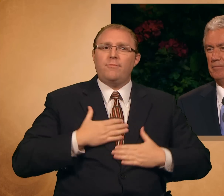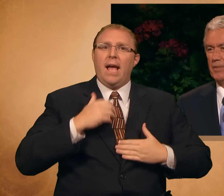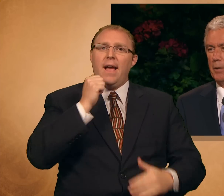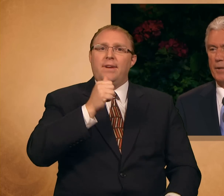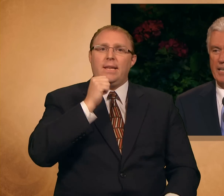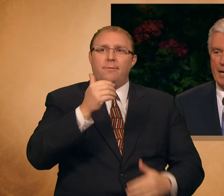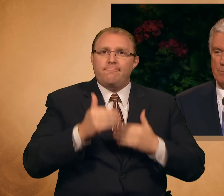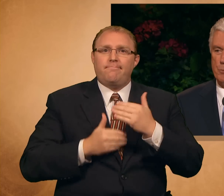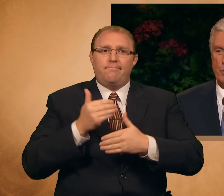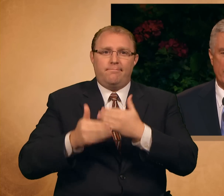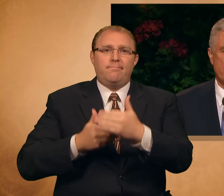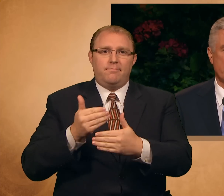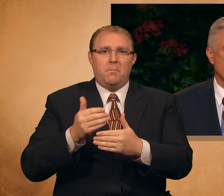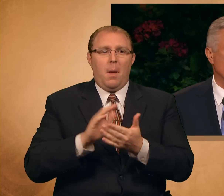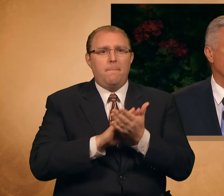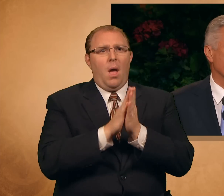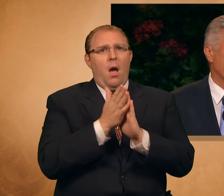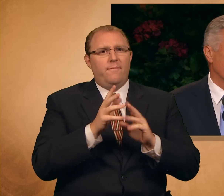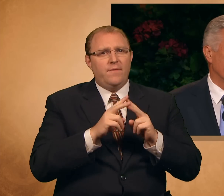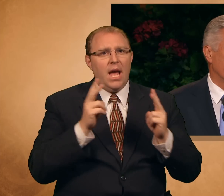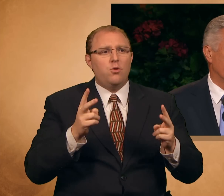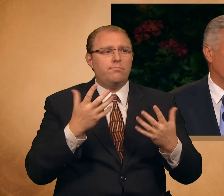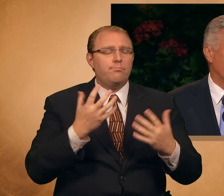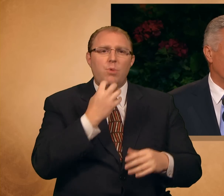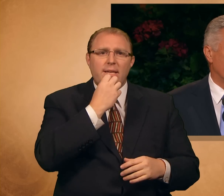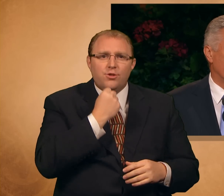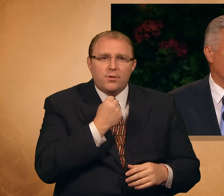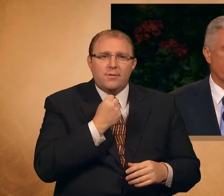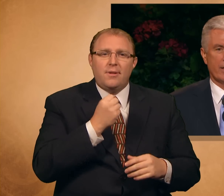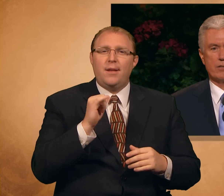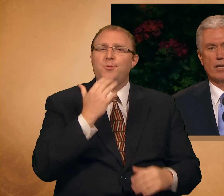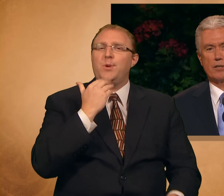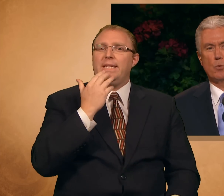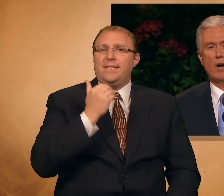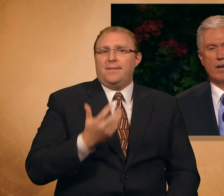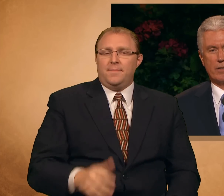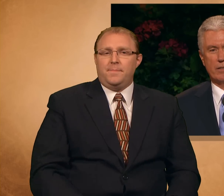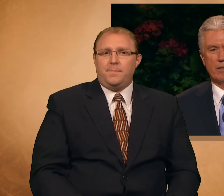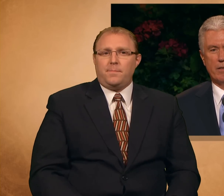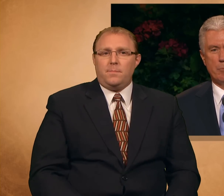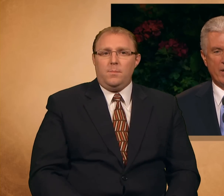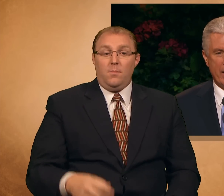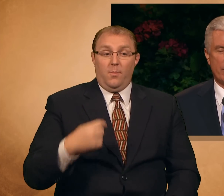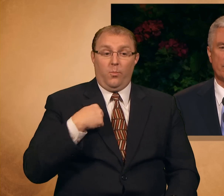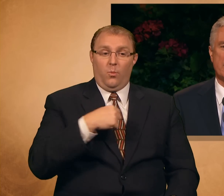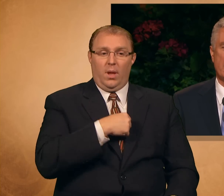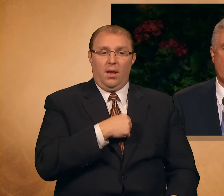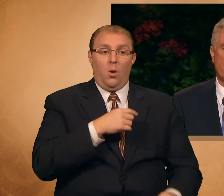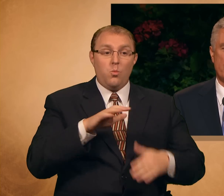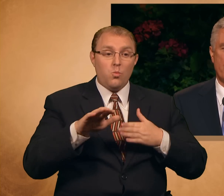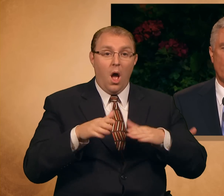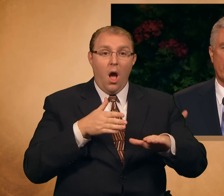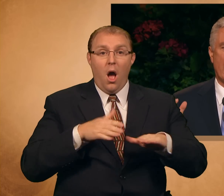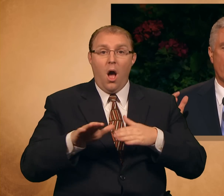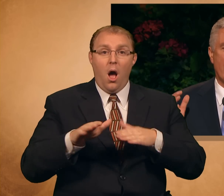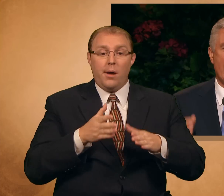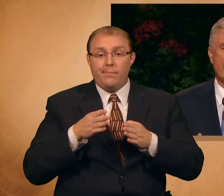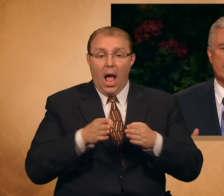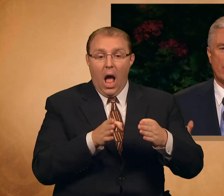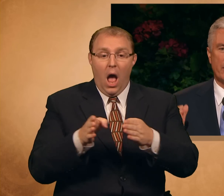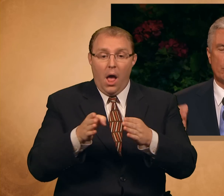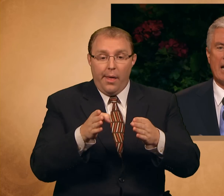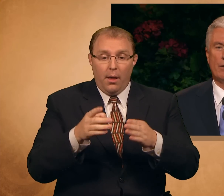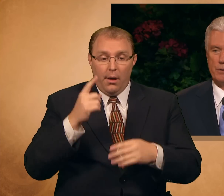It becomes precious and sweet. Let us not walk the path of discipleship with our